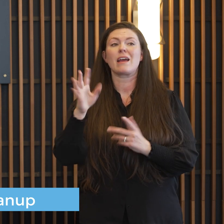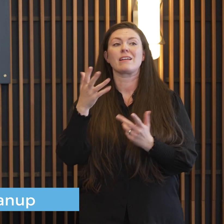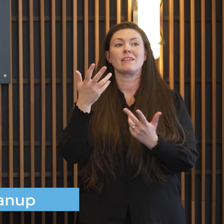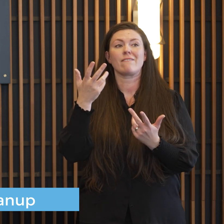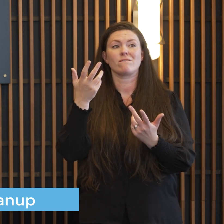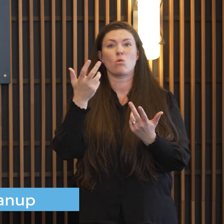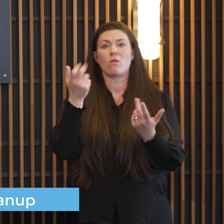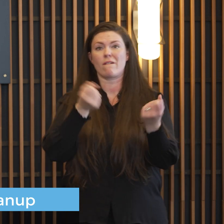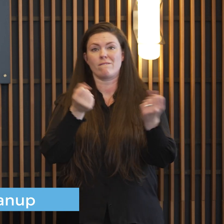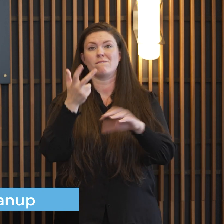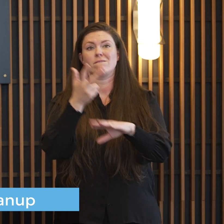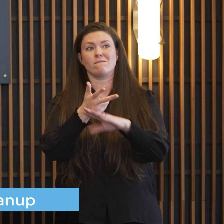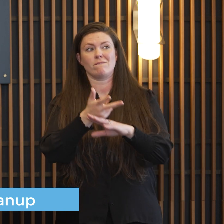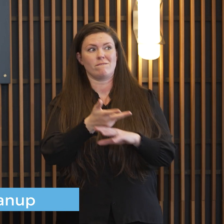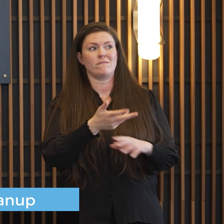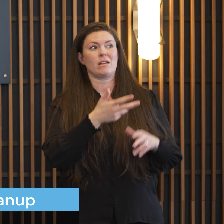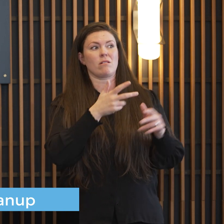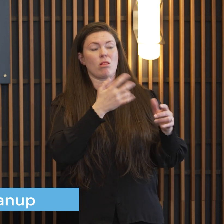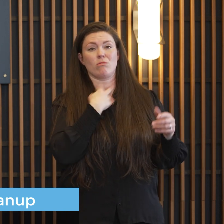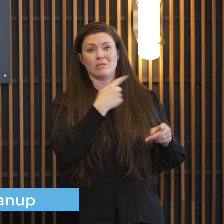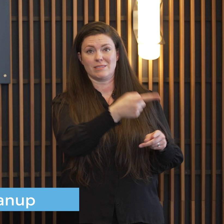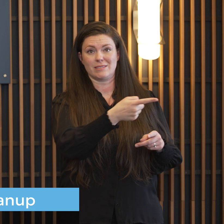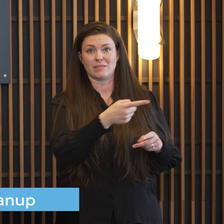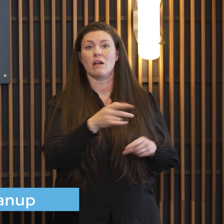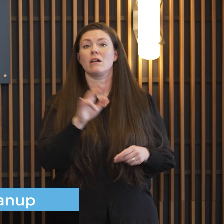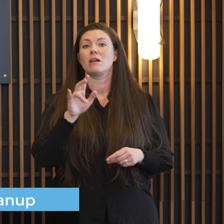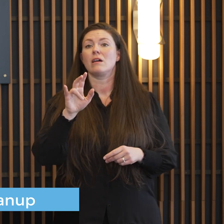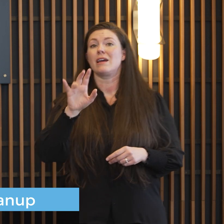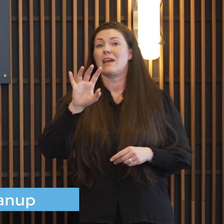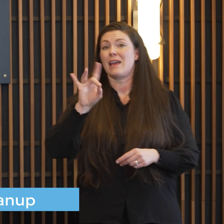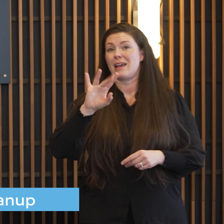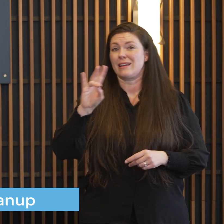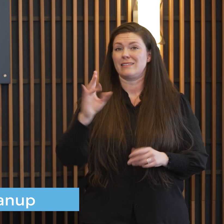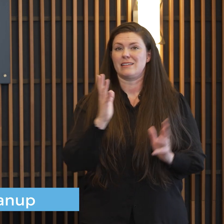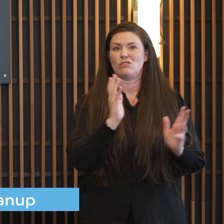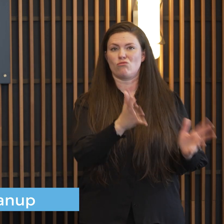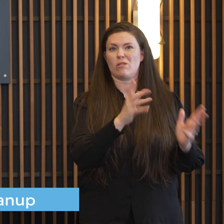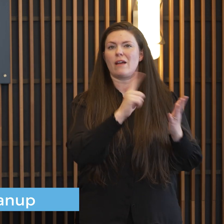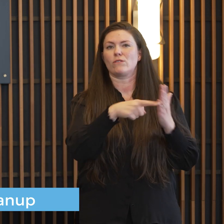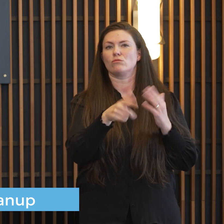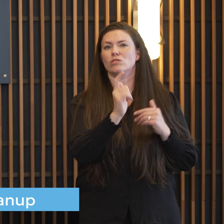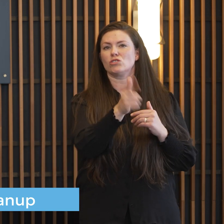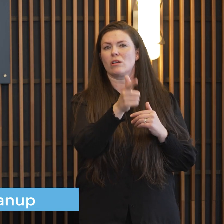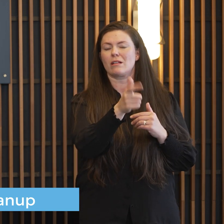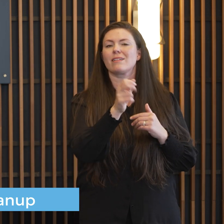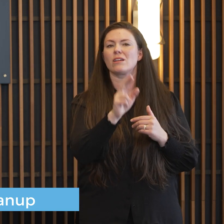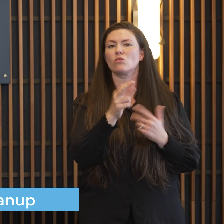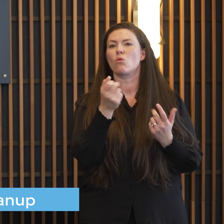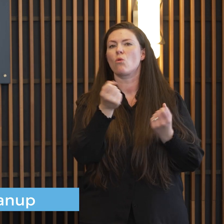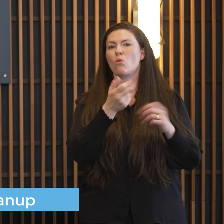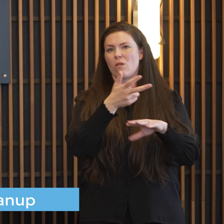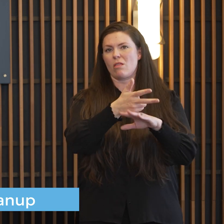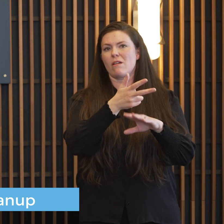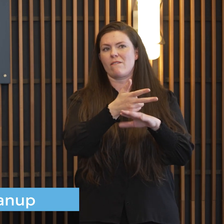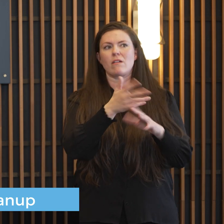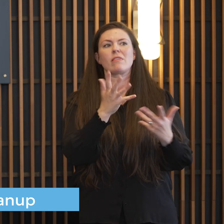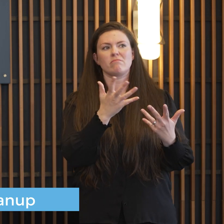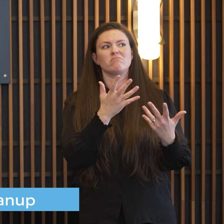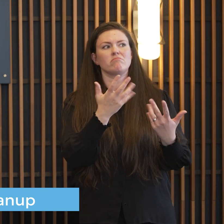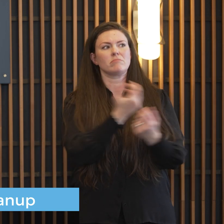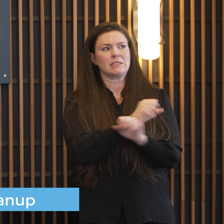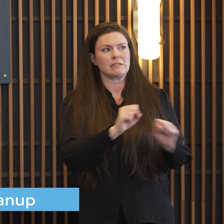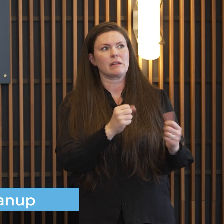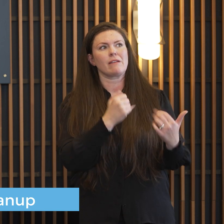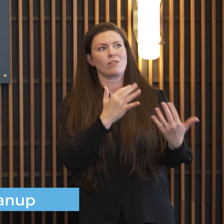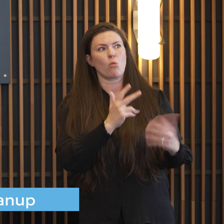city and the county 87 of those were left unoccupied to be checked later on or were occupied and able to safely wait for a